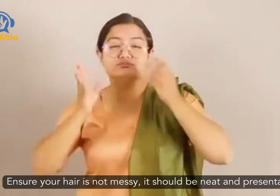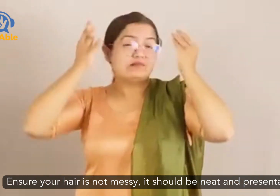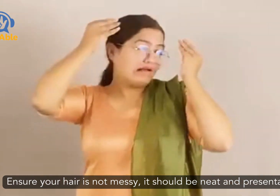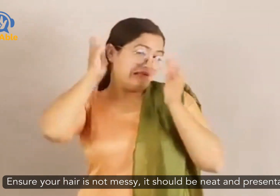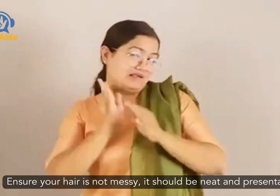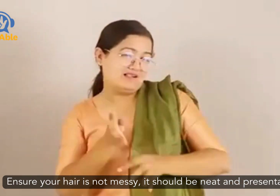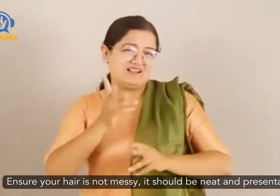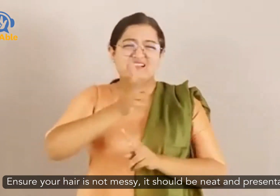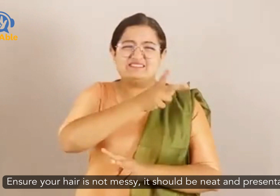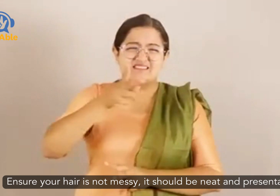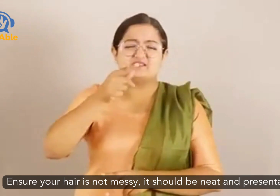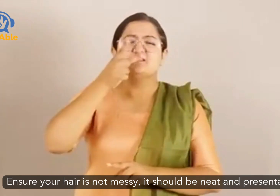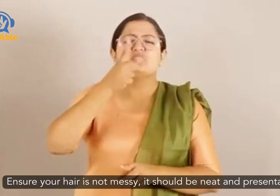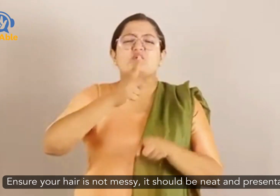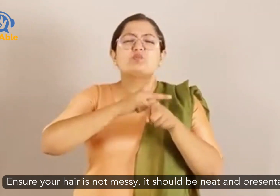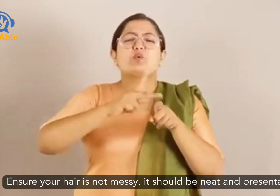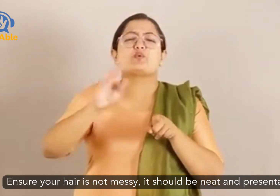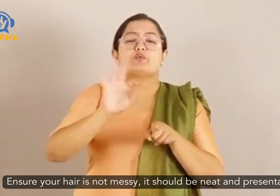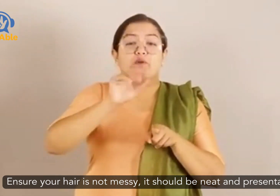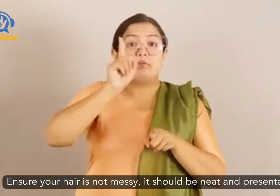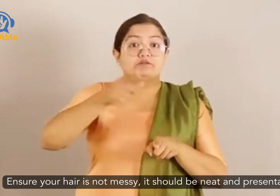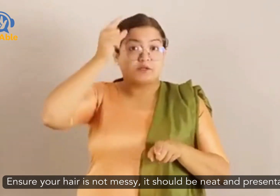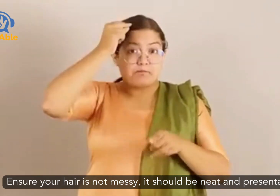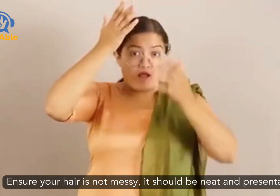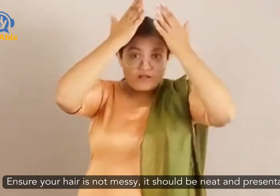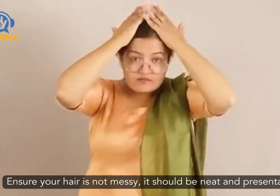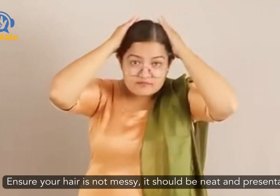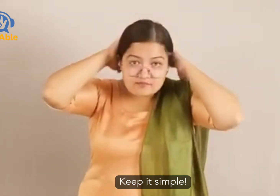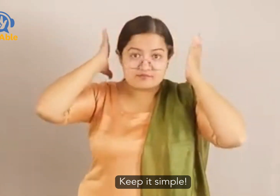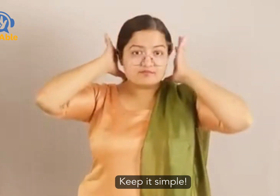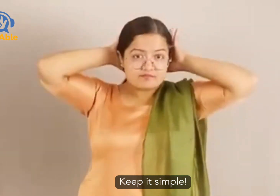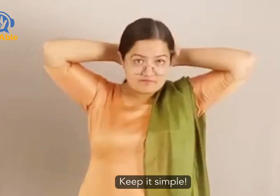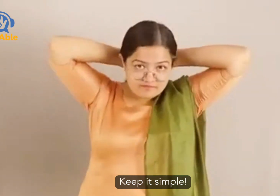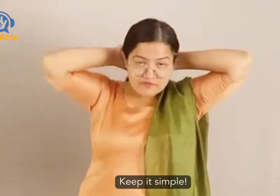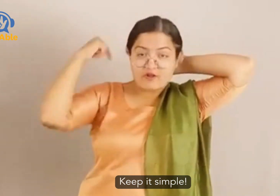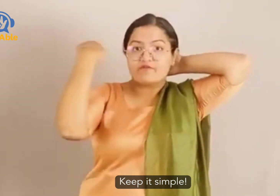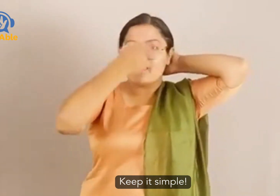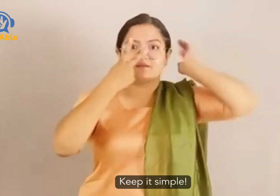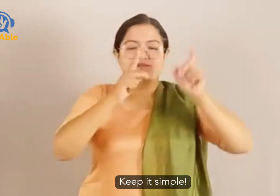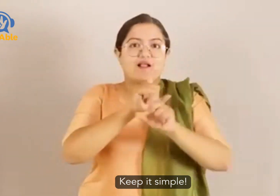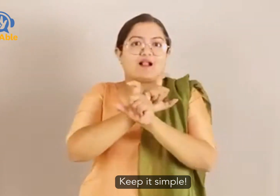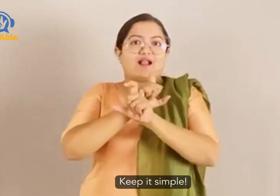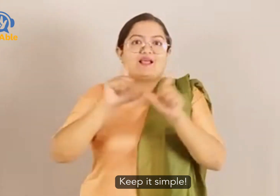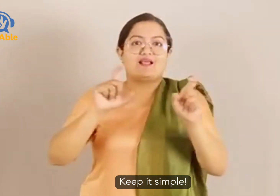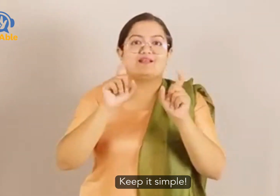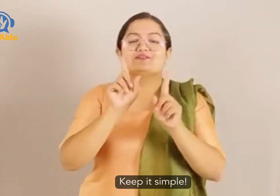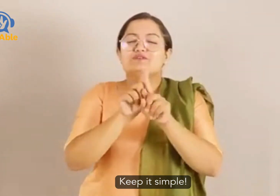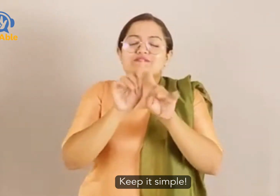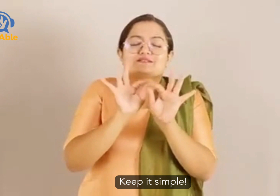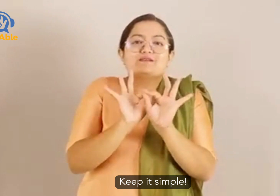it should be neat and presentable keep it simple